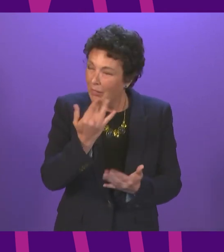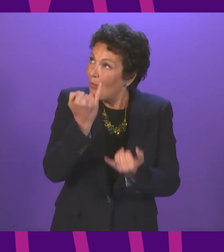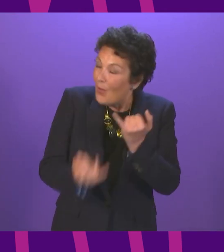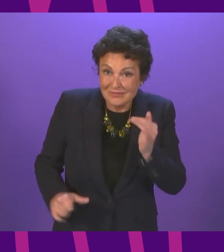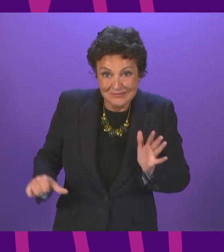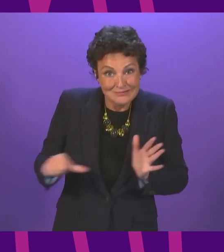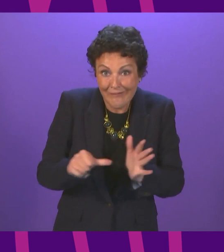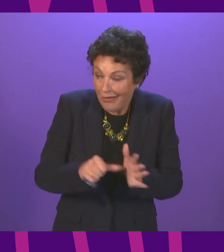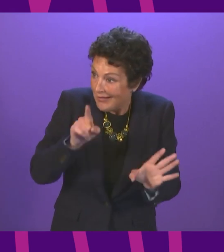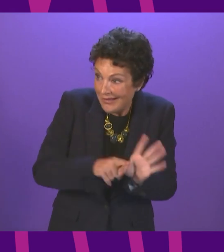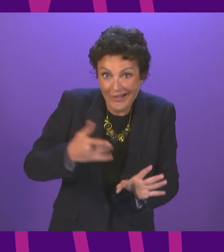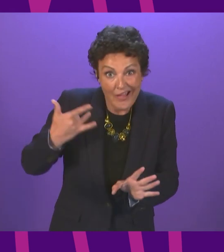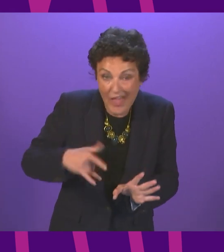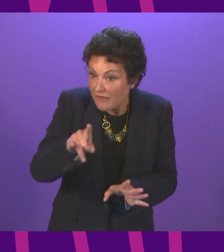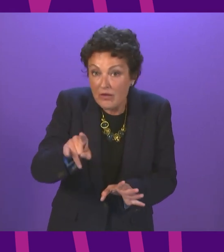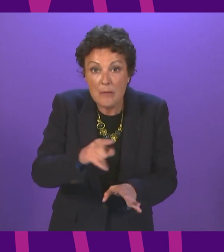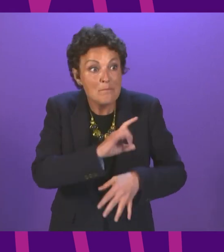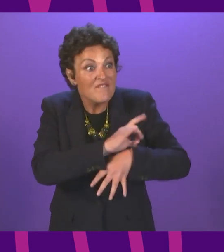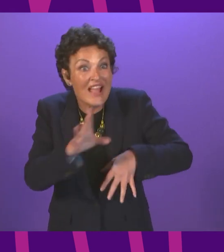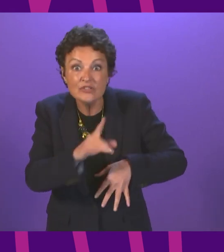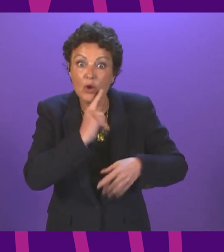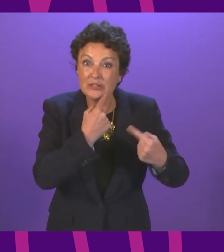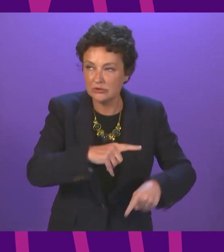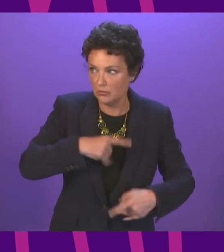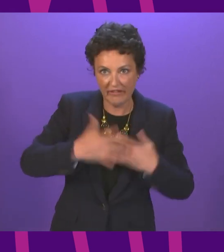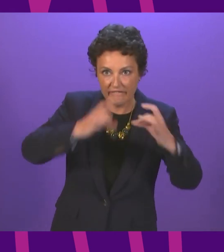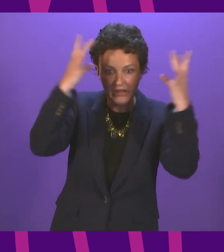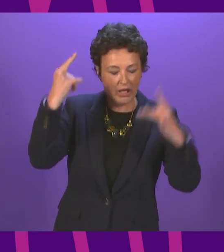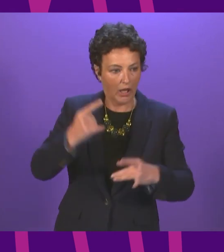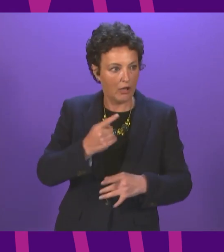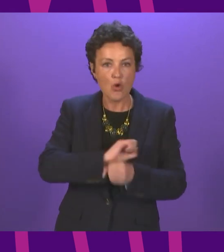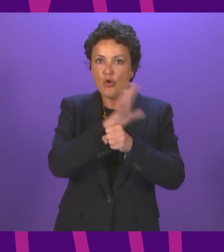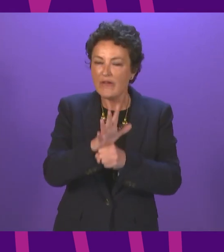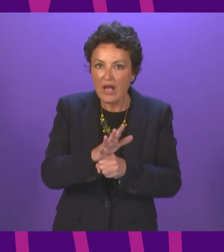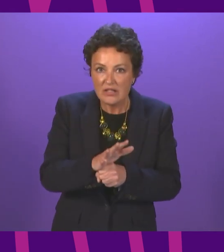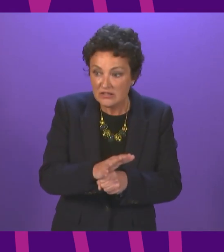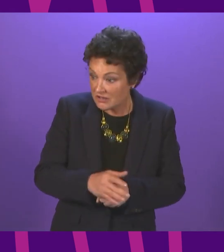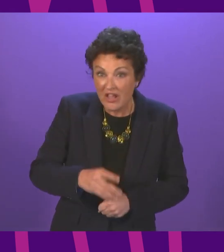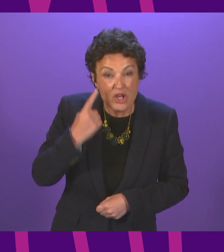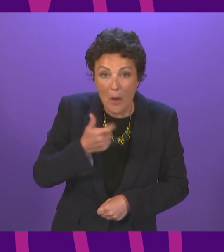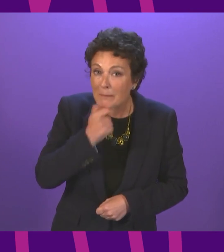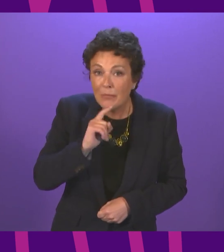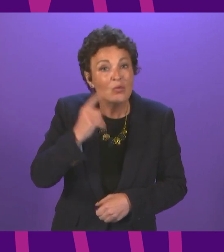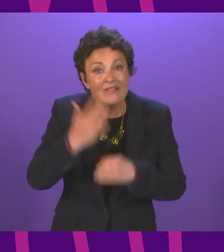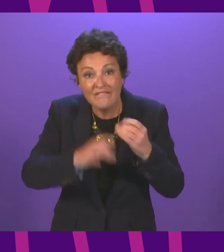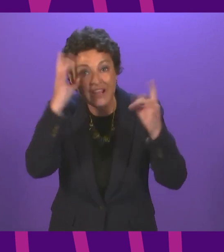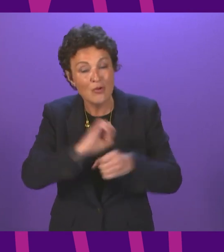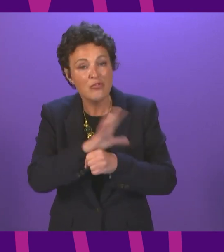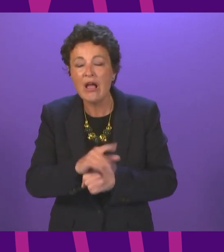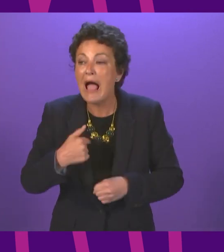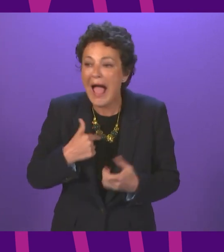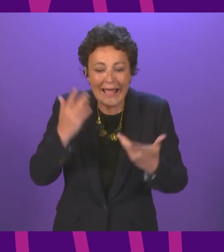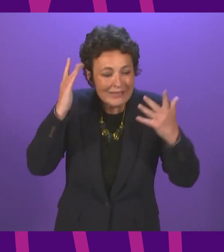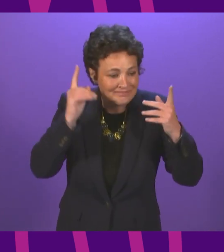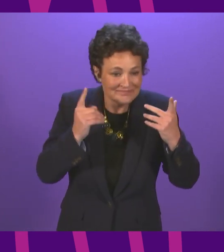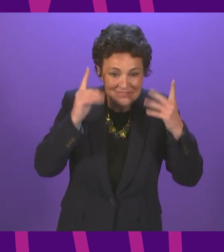remember, both professionally for those who work in our education system and for those who are learning in our education system. I can never find the words to thank